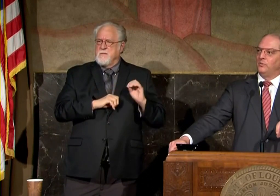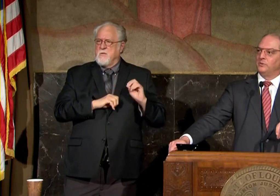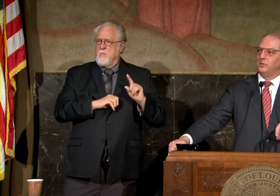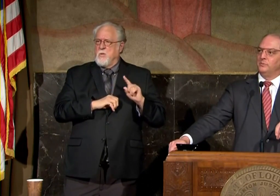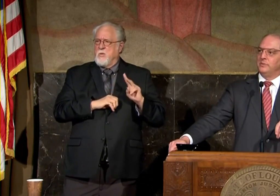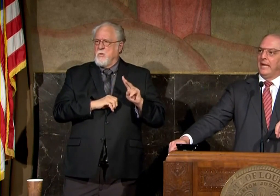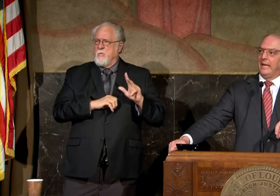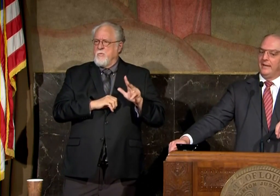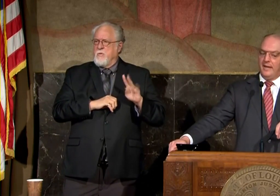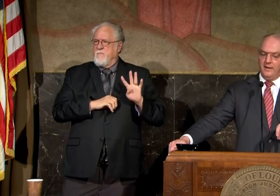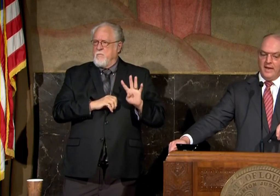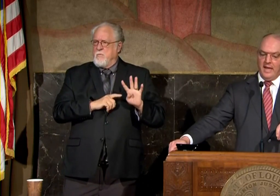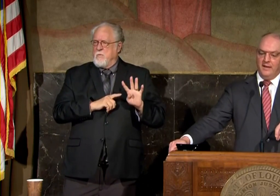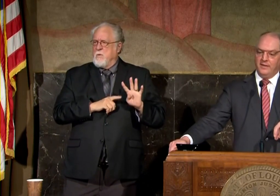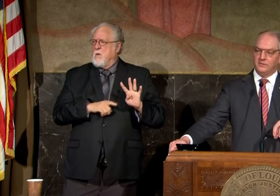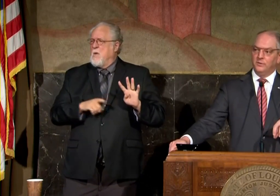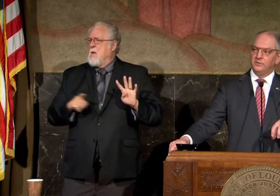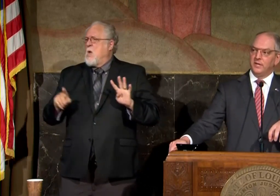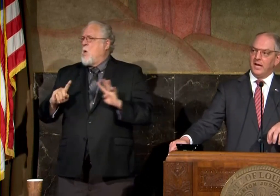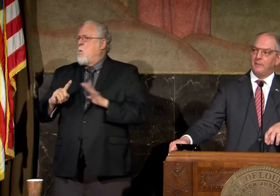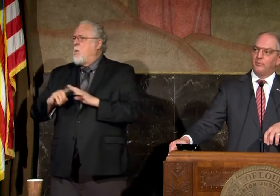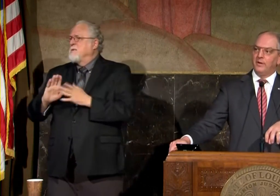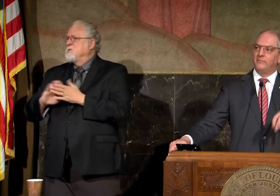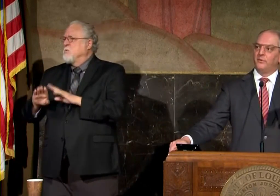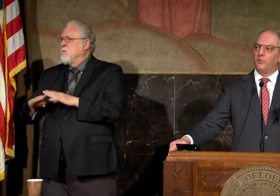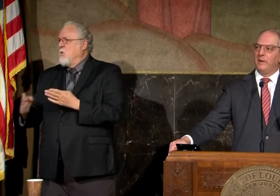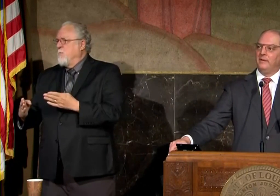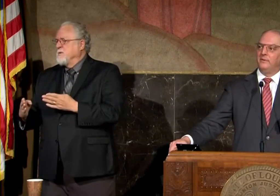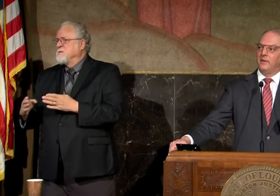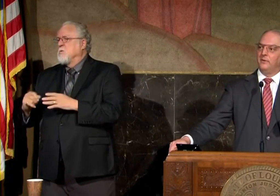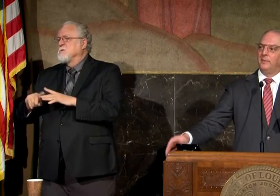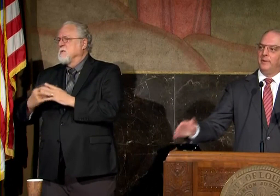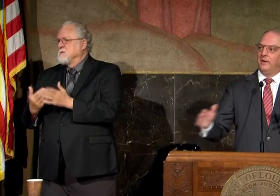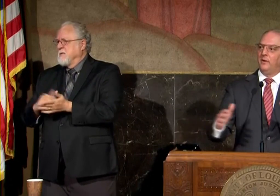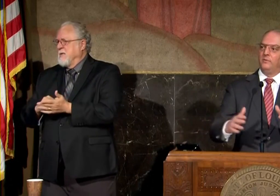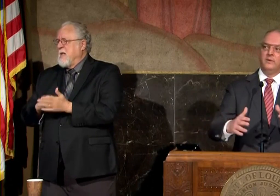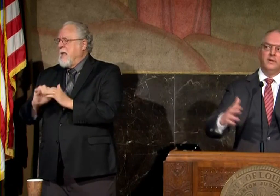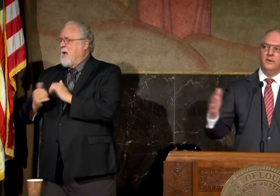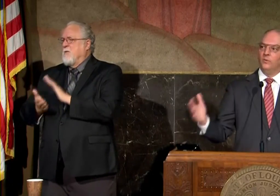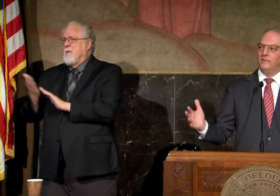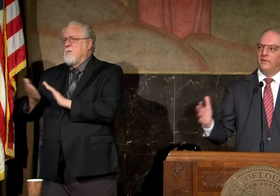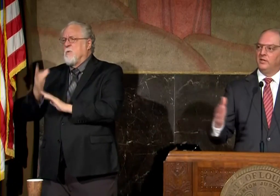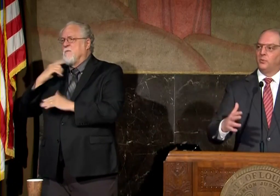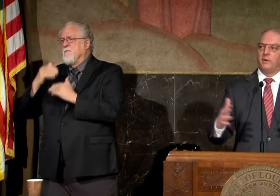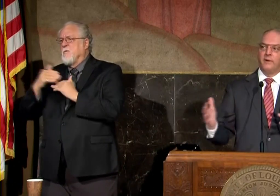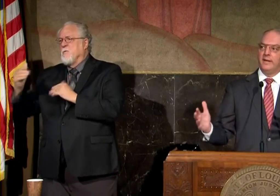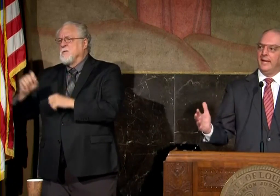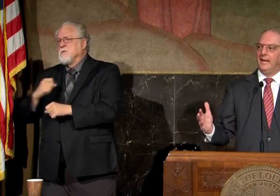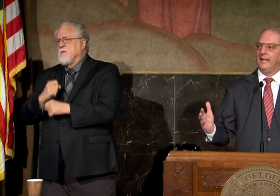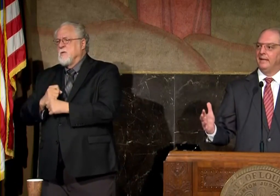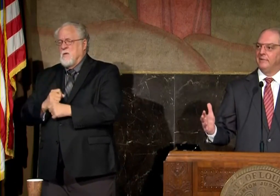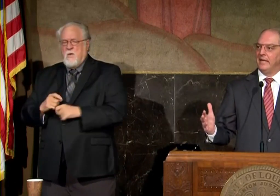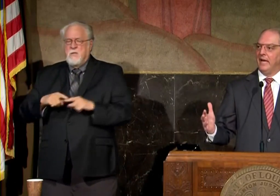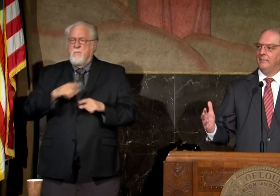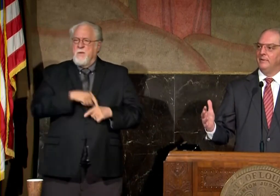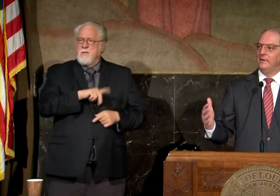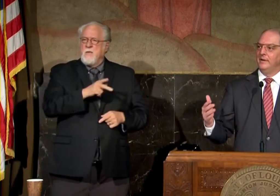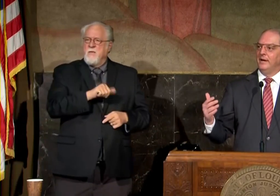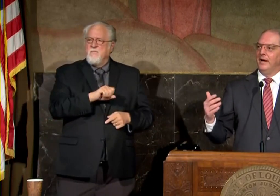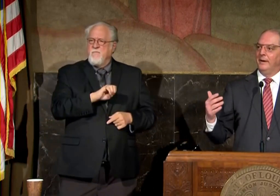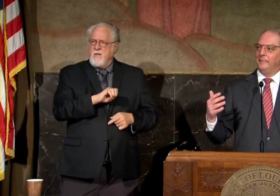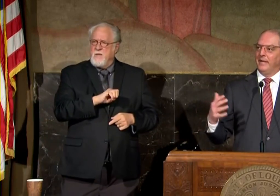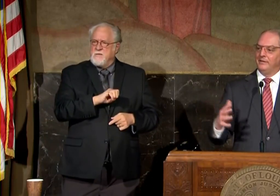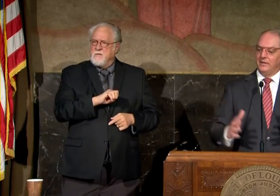school resumes and and how that school is going to operate for the remainder of the year depending on what phase we are in at any given time